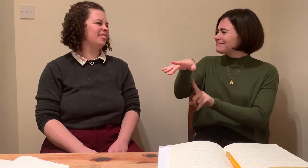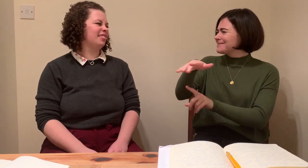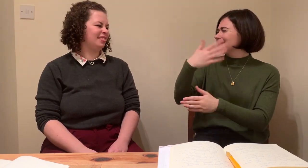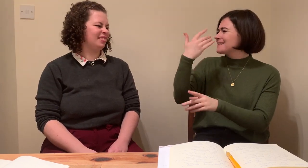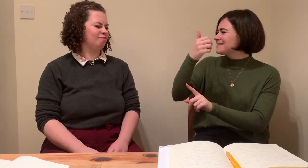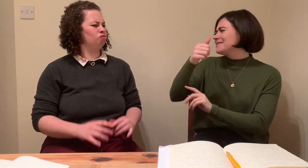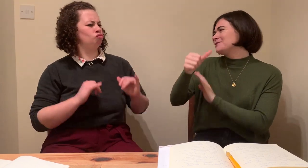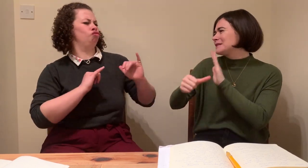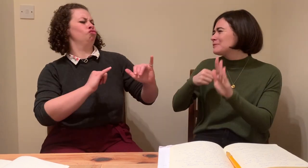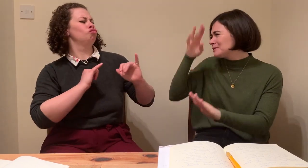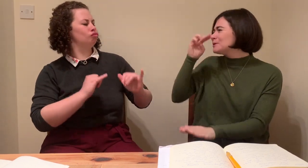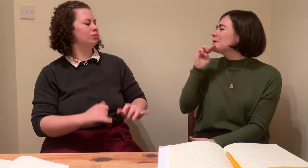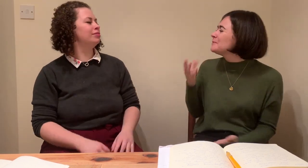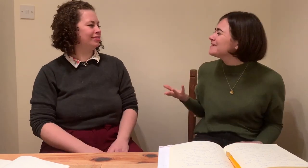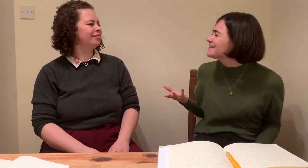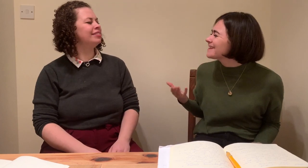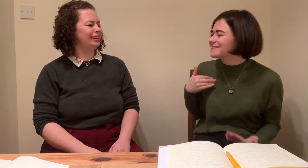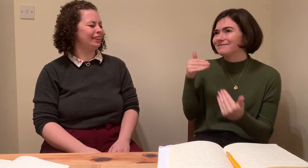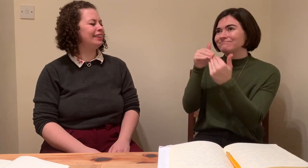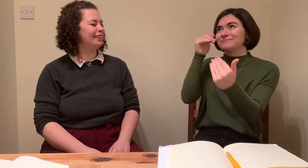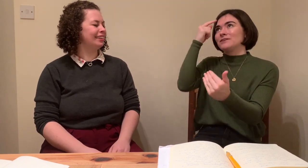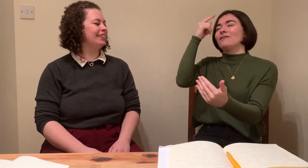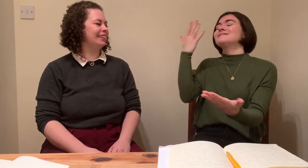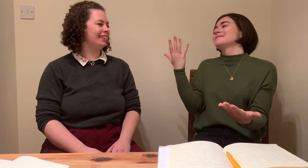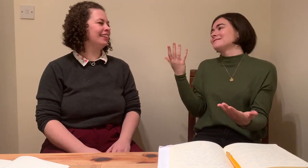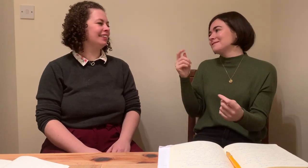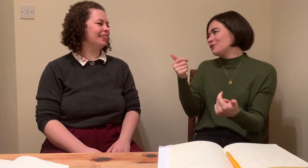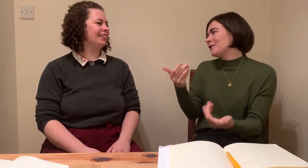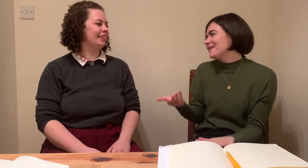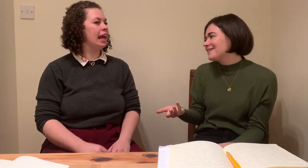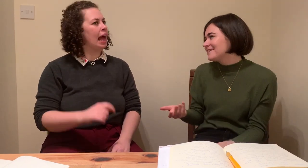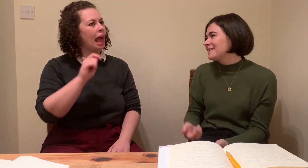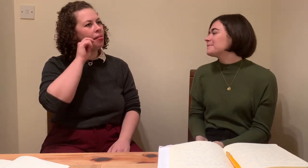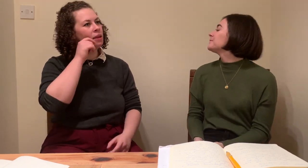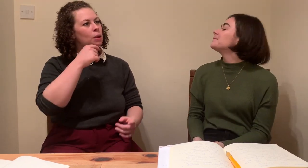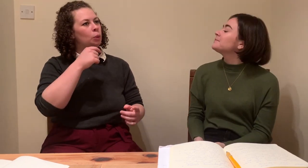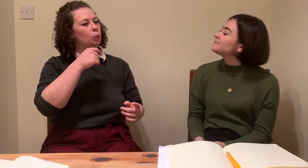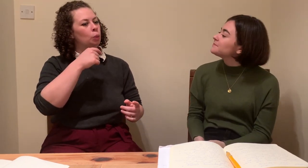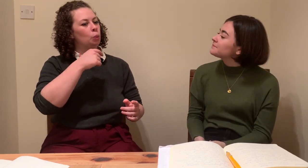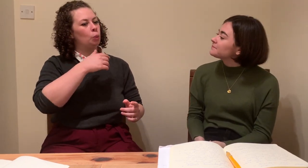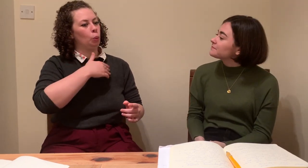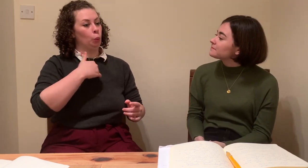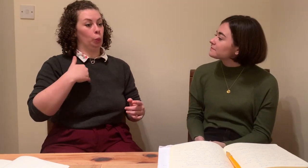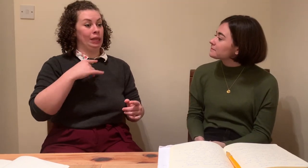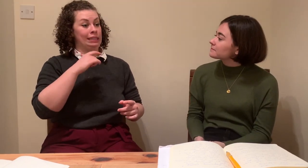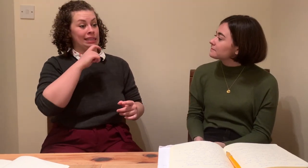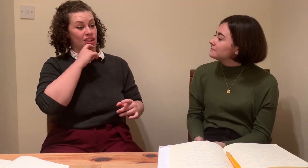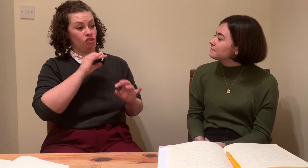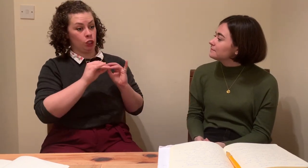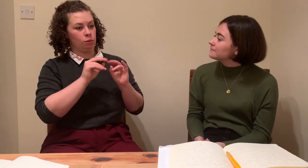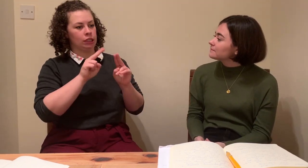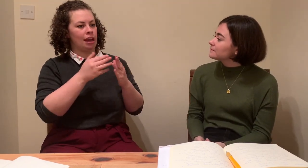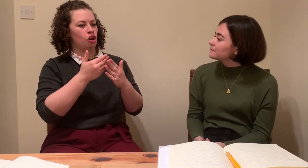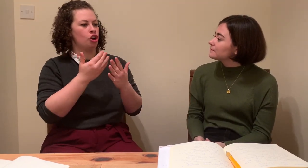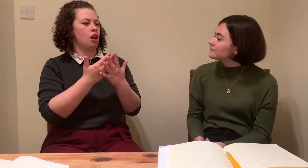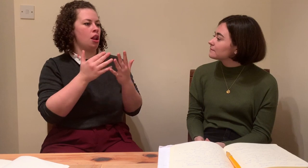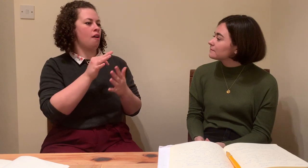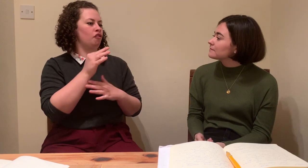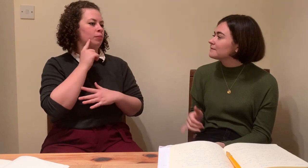can encourage and foster the profession and improve it for everyone. And I think as well, as well, it's so important to actually watch a deaf interpreter. But I know you were saying there's so few opportunities